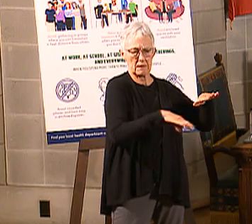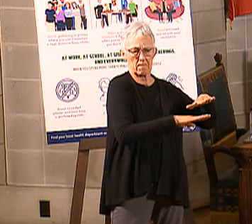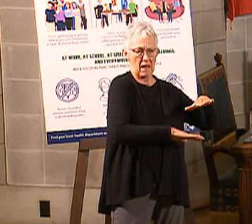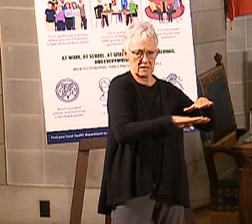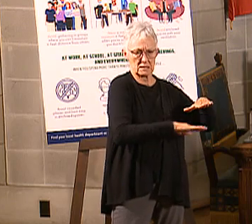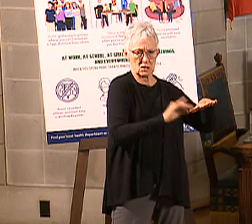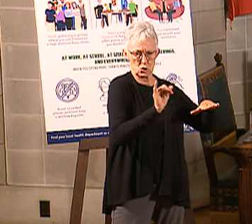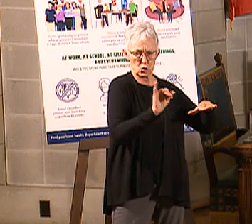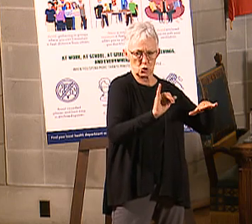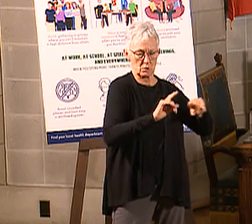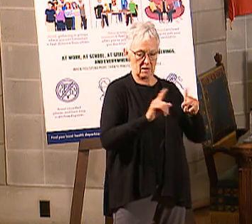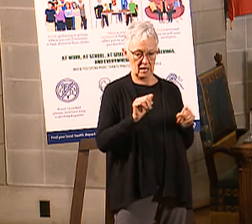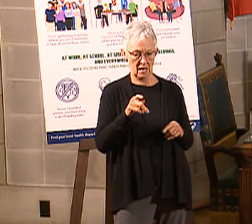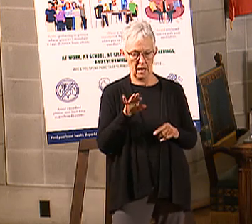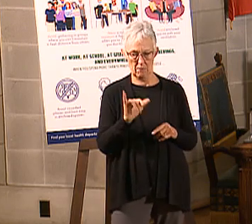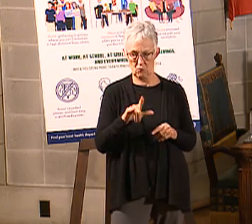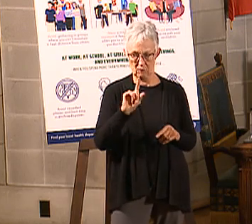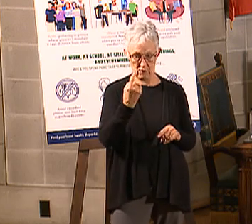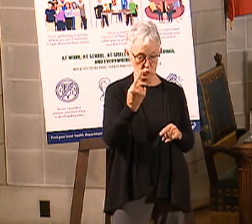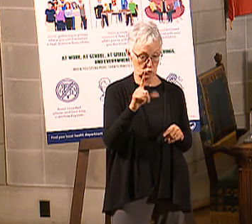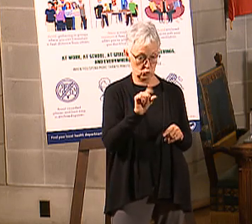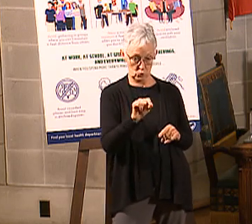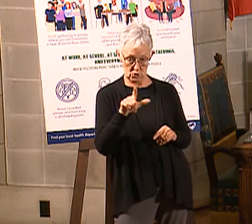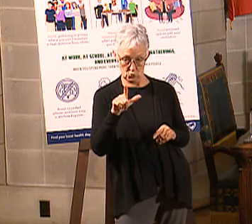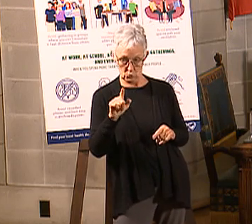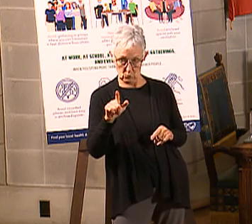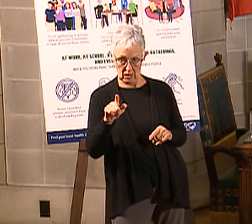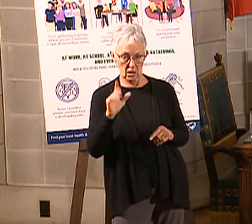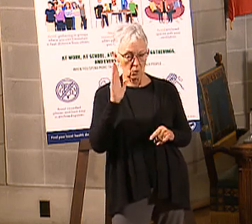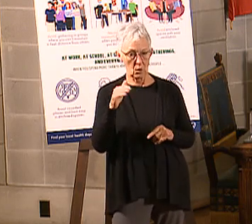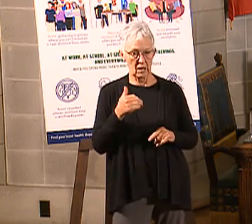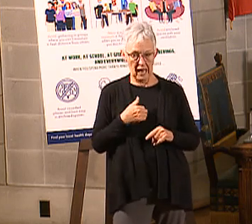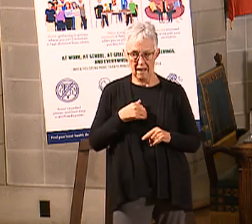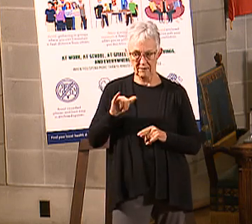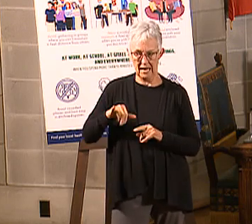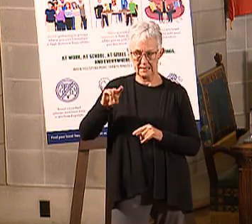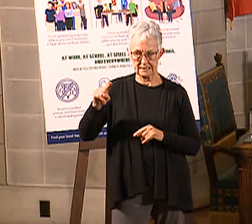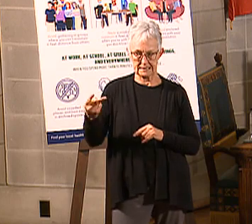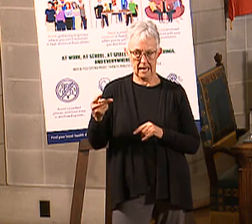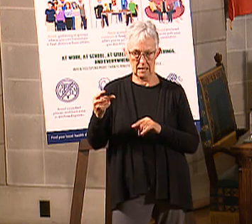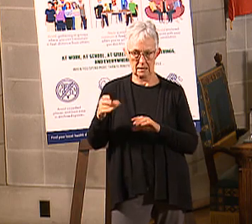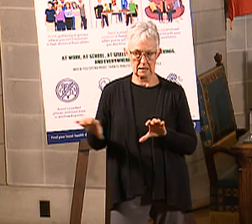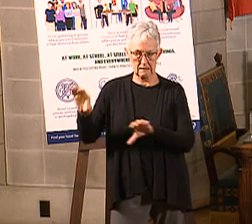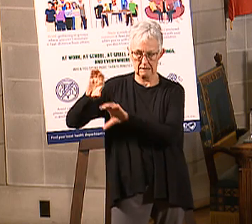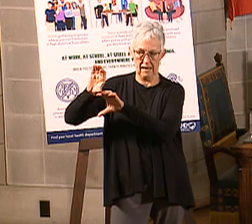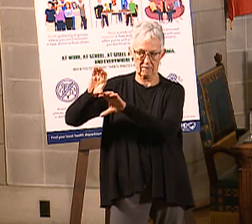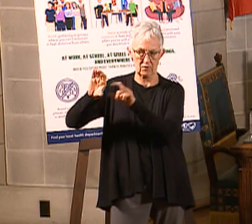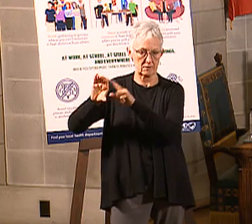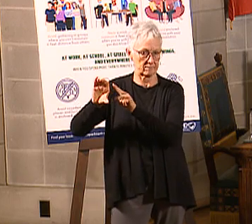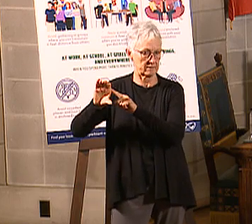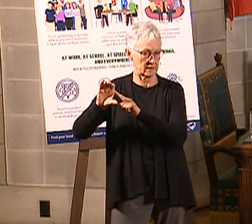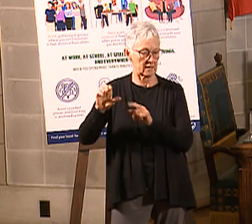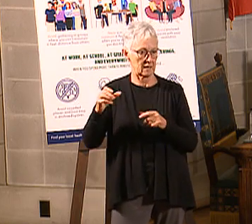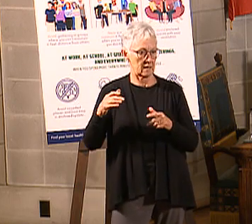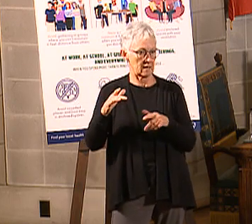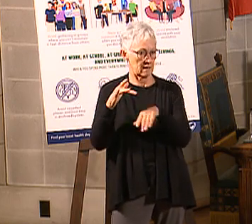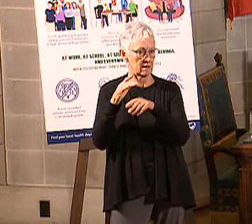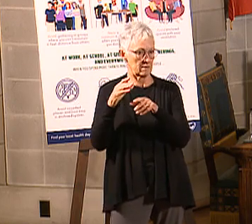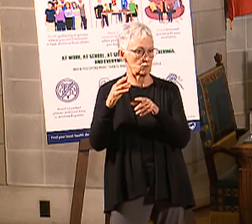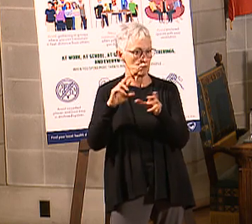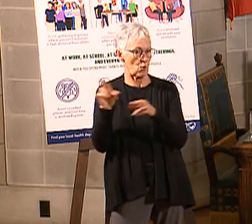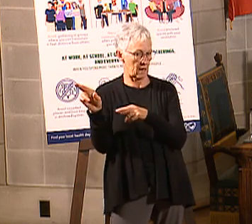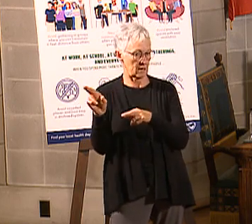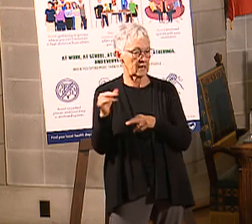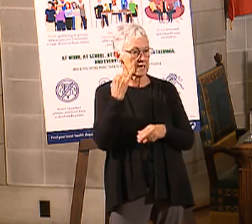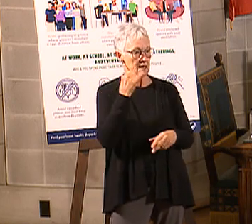April 1st, 2021, we will have the second tier available. Now, if you're 19 to 20, medically frail, or pregnant,